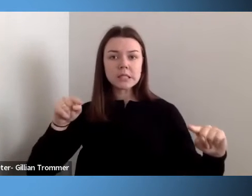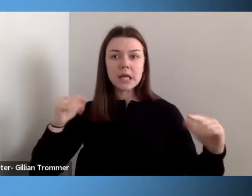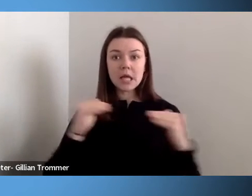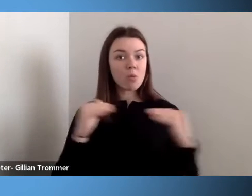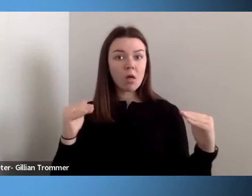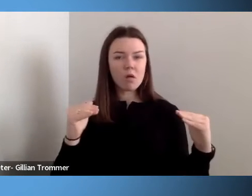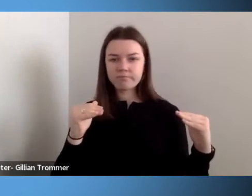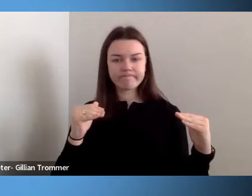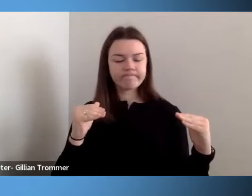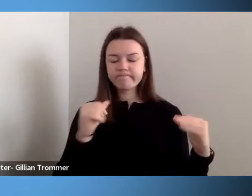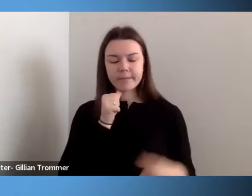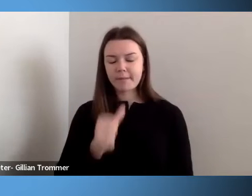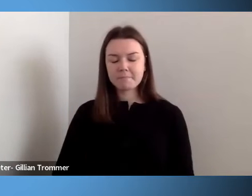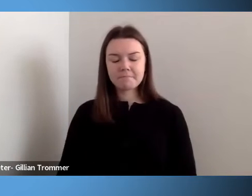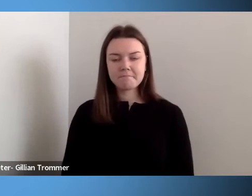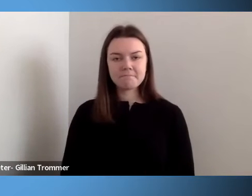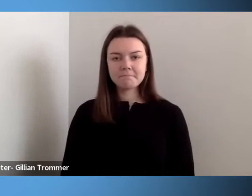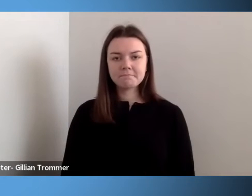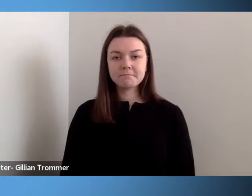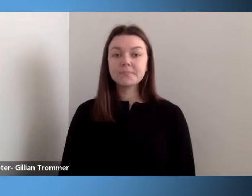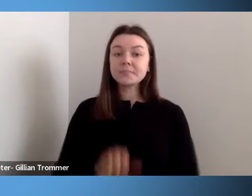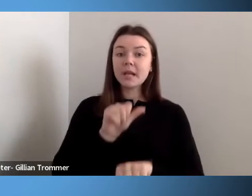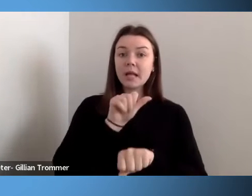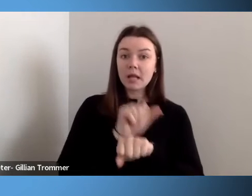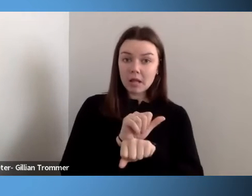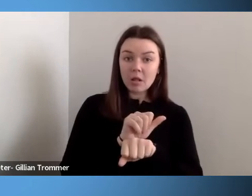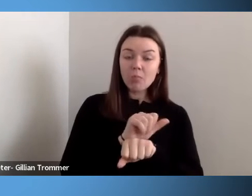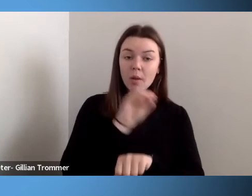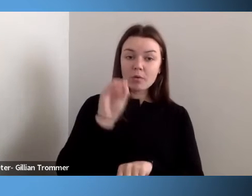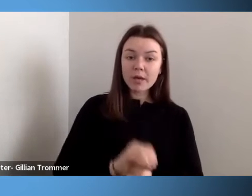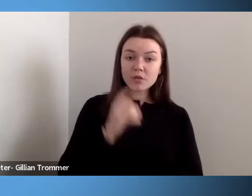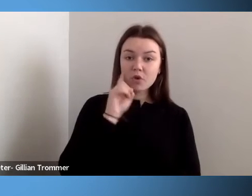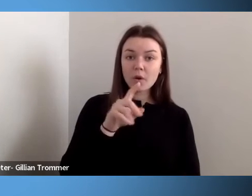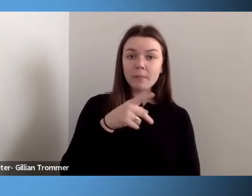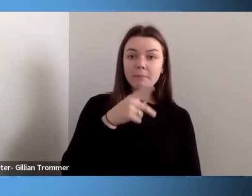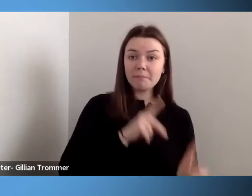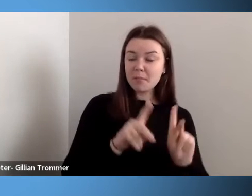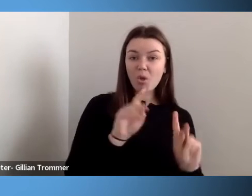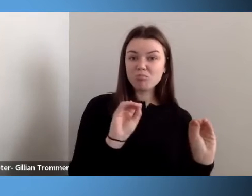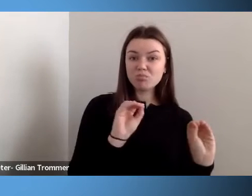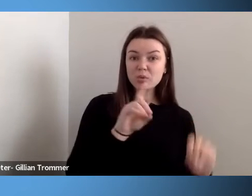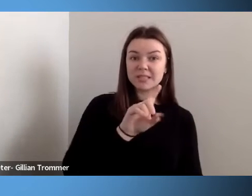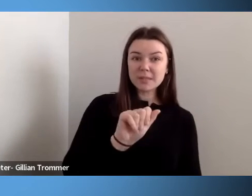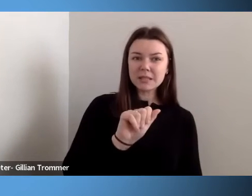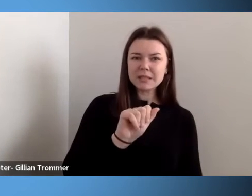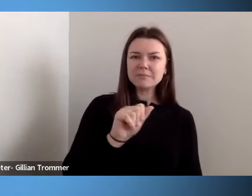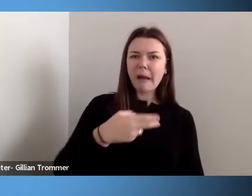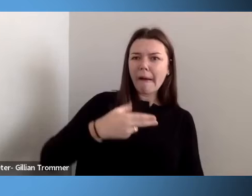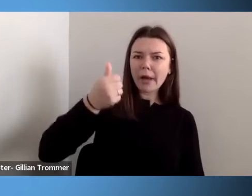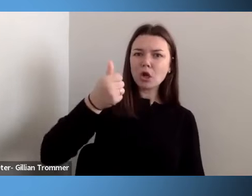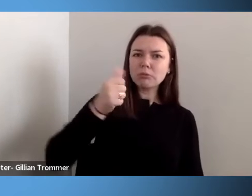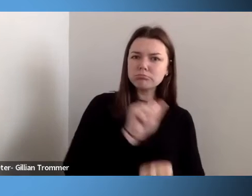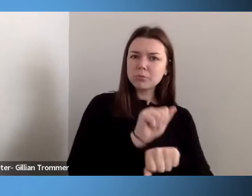Employment rates for PWDs are higher than those without disabilities. The employment